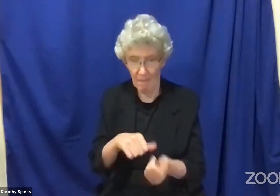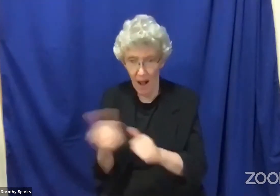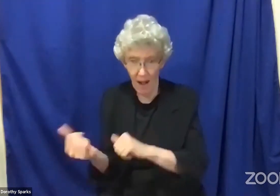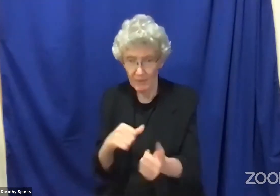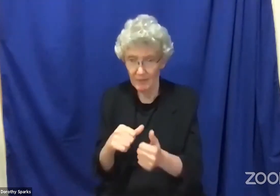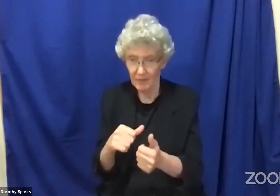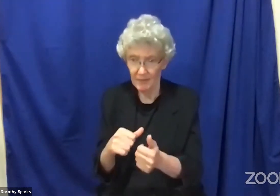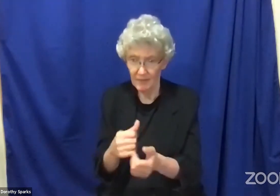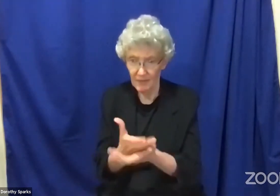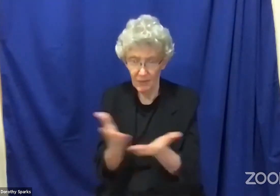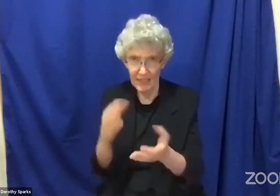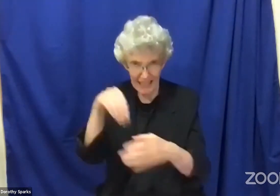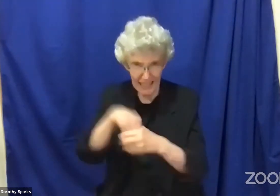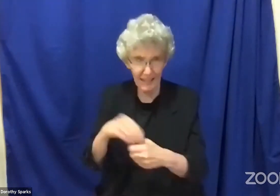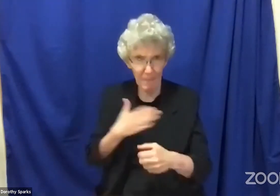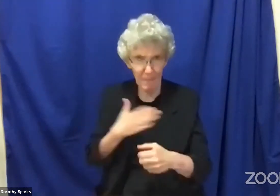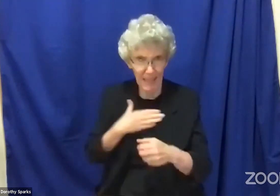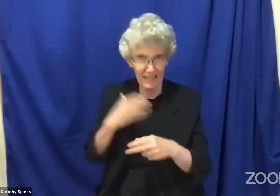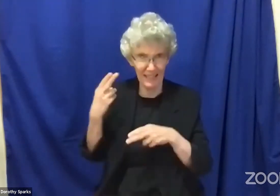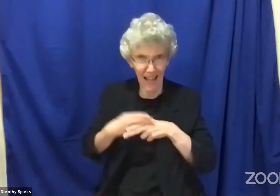Were you baptized in my name?